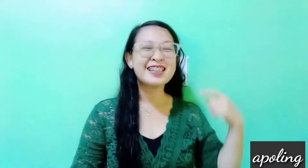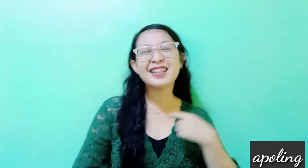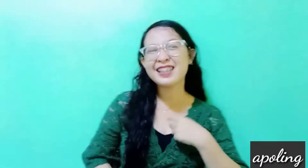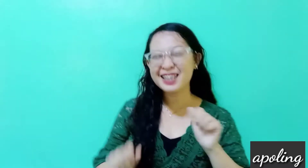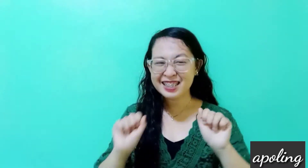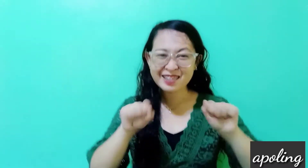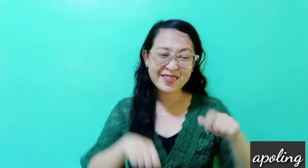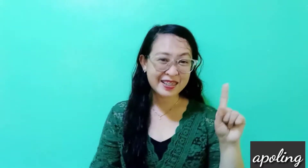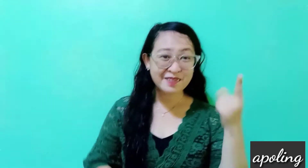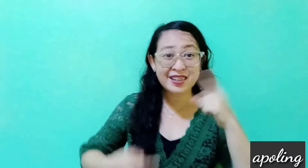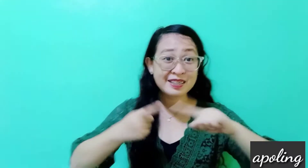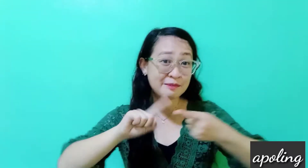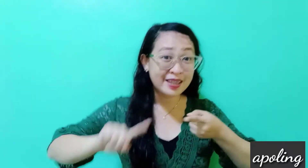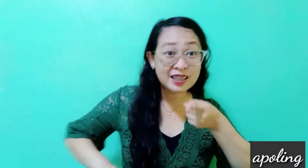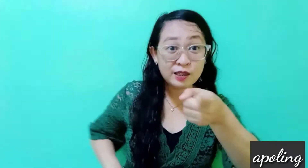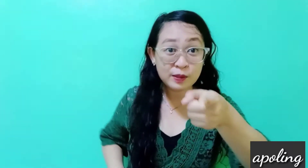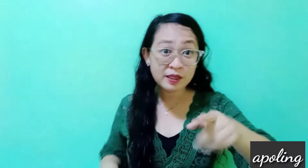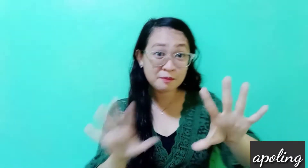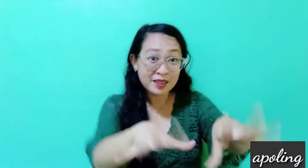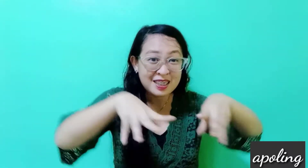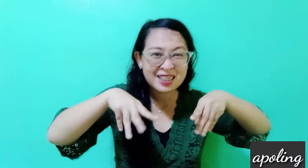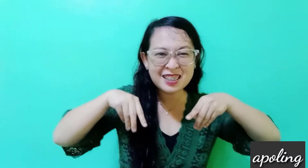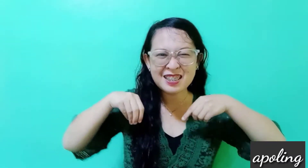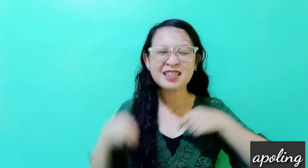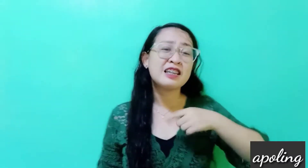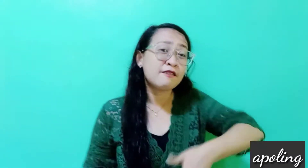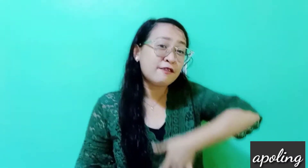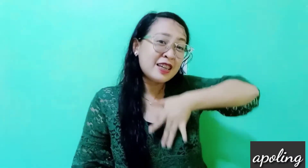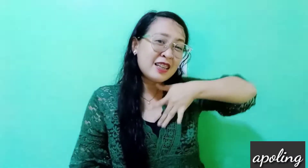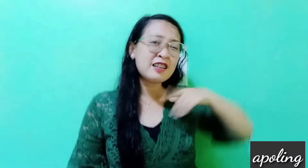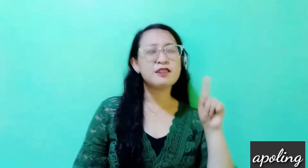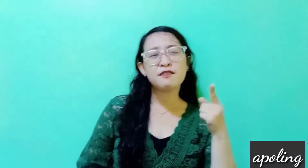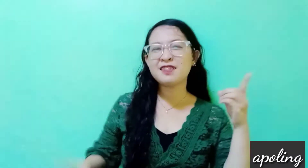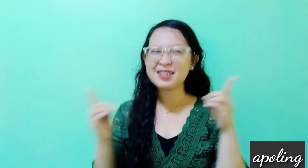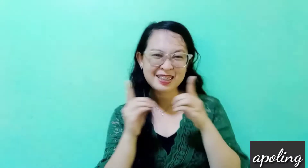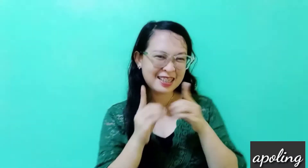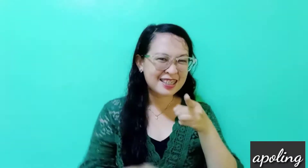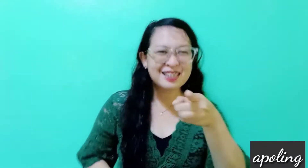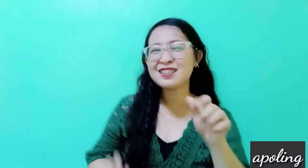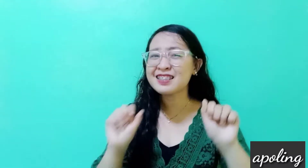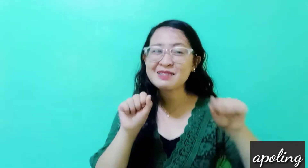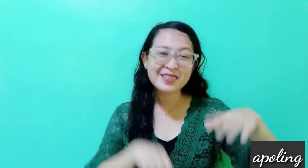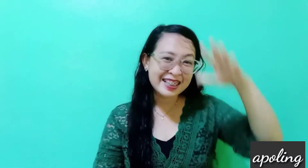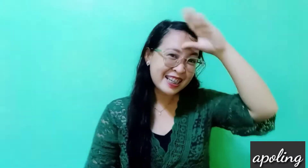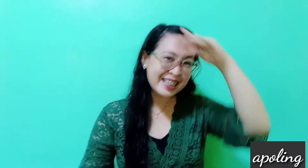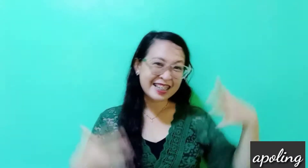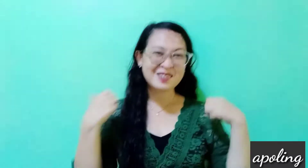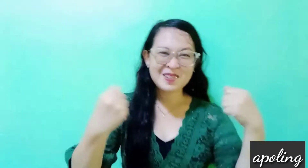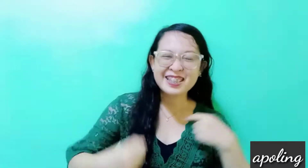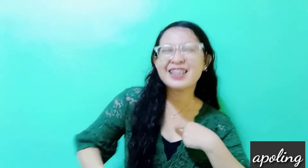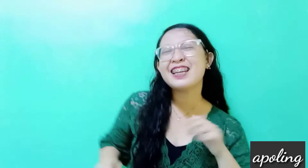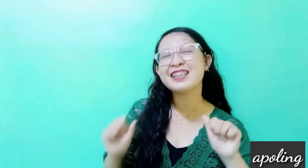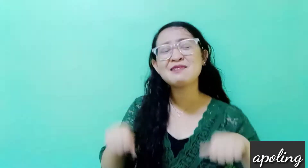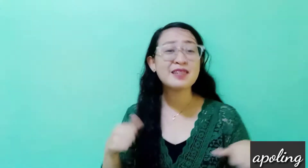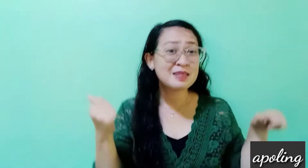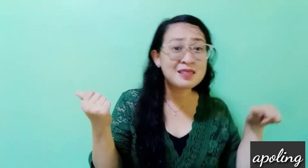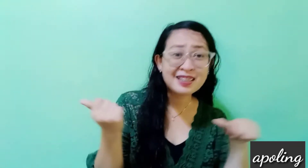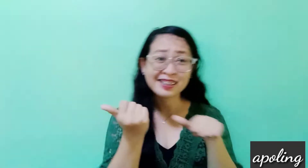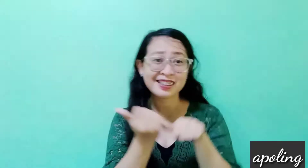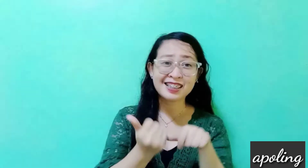and I can be your first mate You can be the chills that I feel on a first date You can be the hero and I can be your sidekick